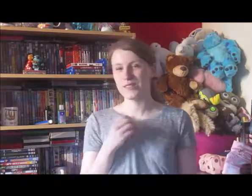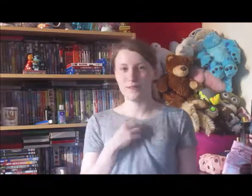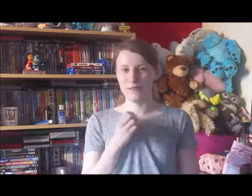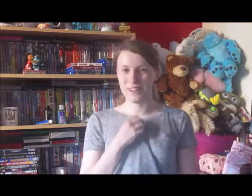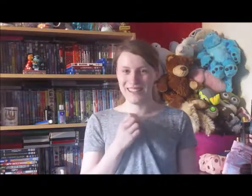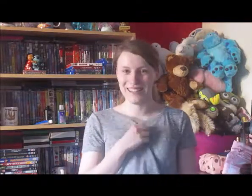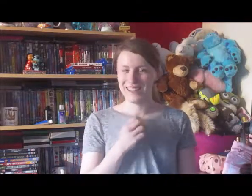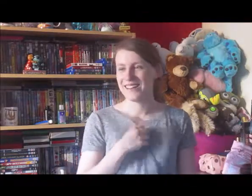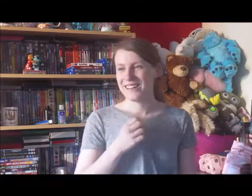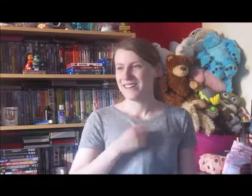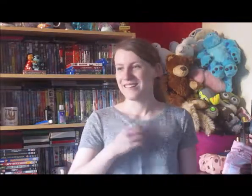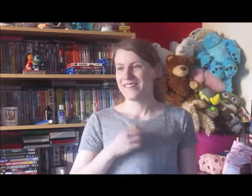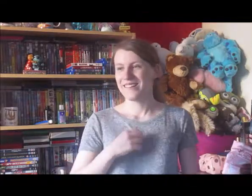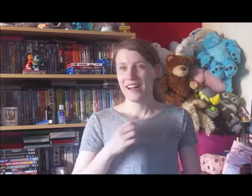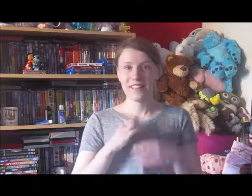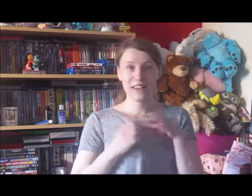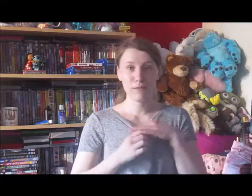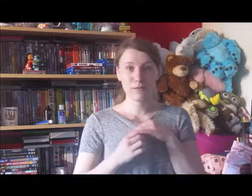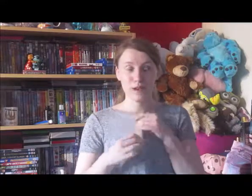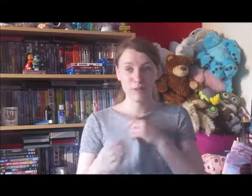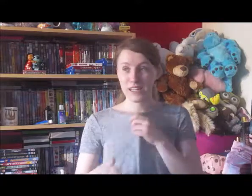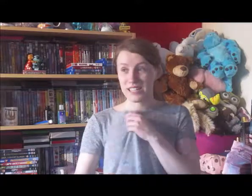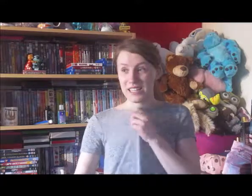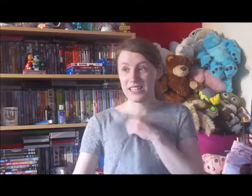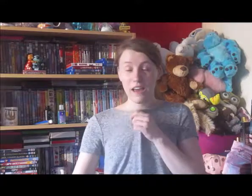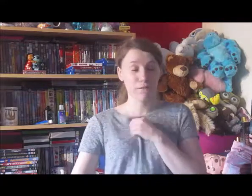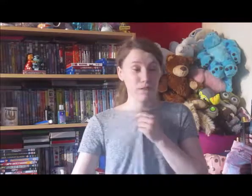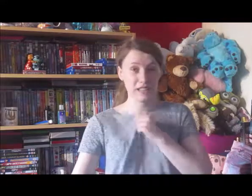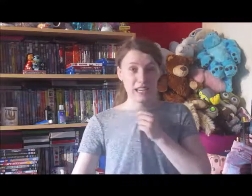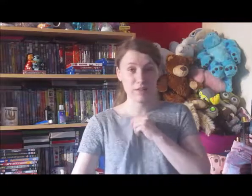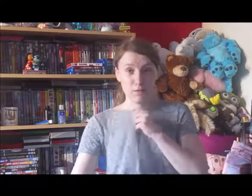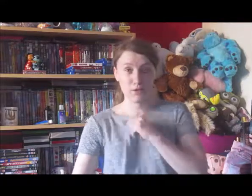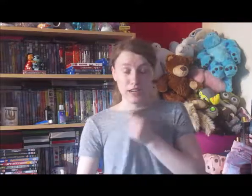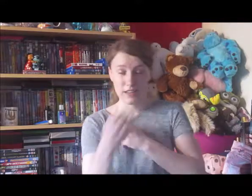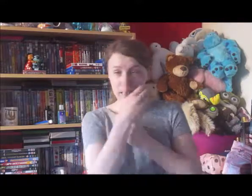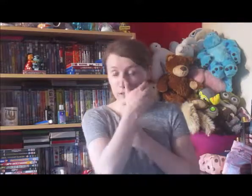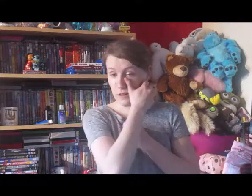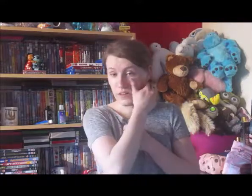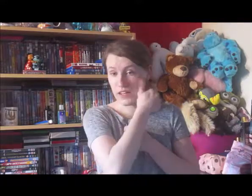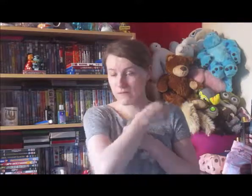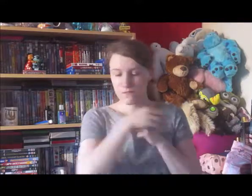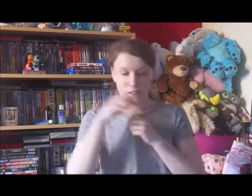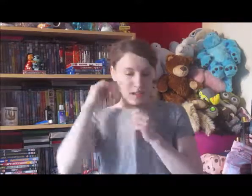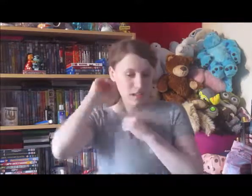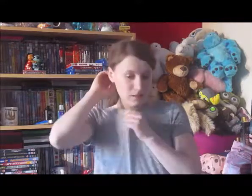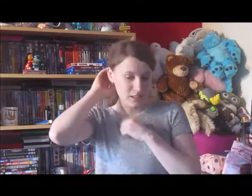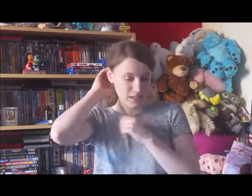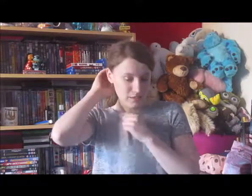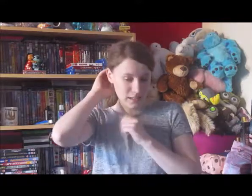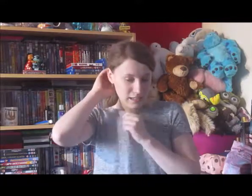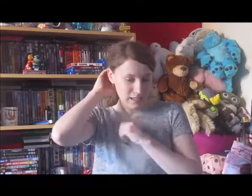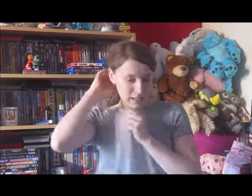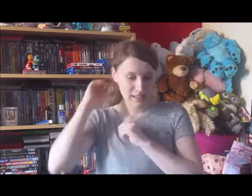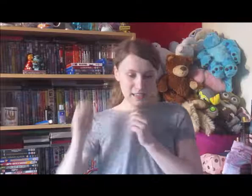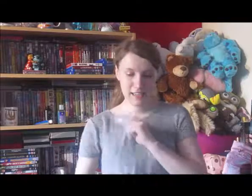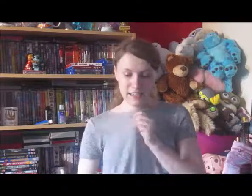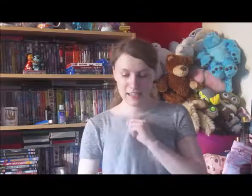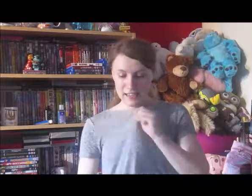so funny. And they kept practically nearly every scene from the trailer in the movie, which is something that I like. And